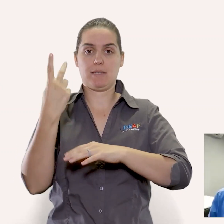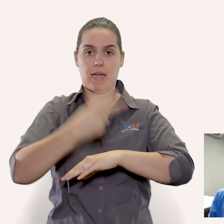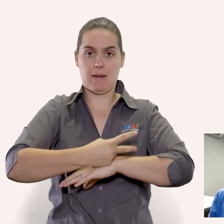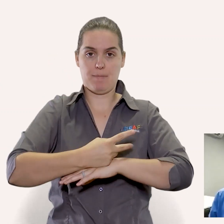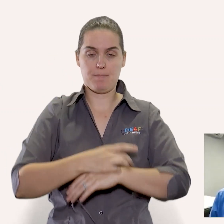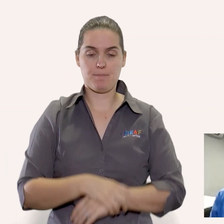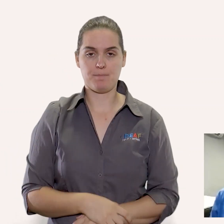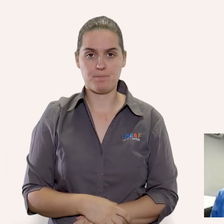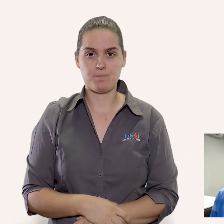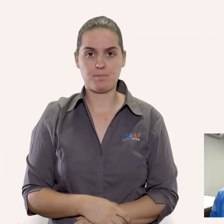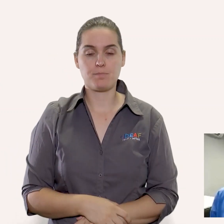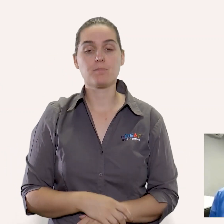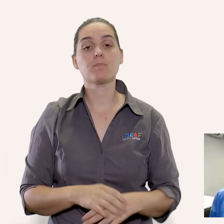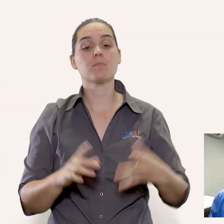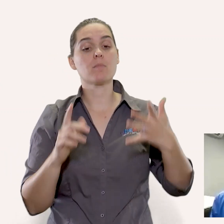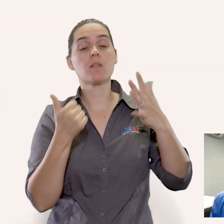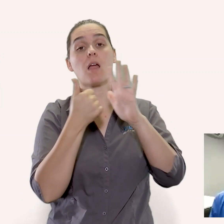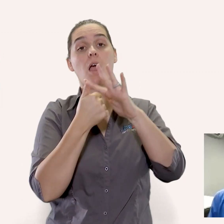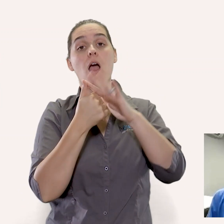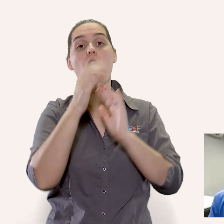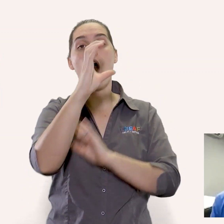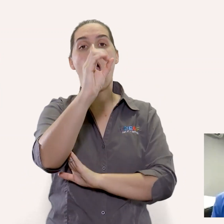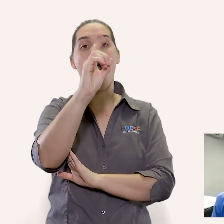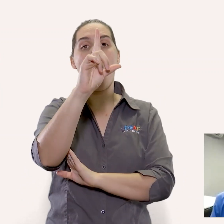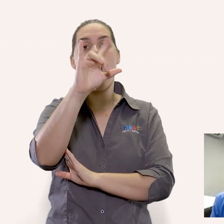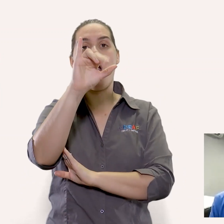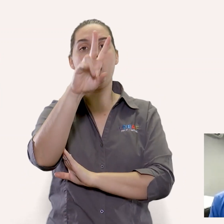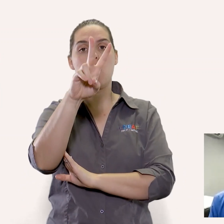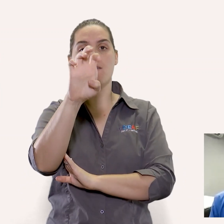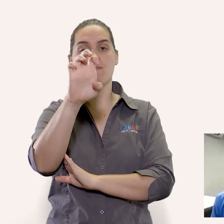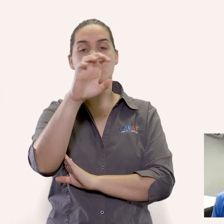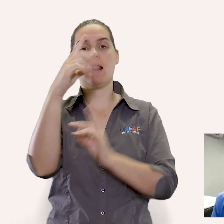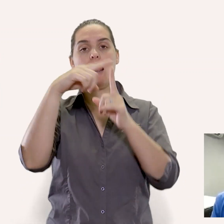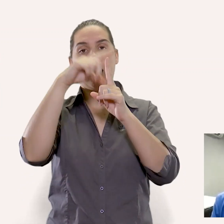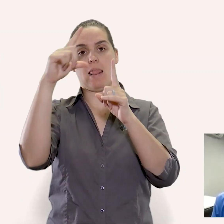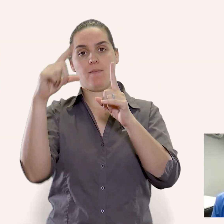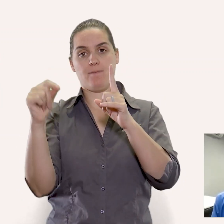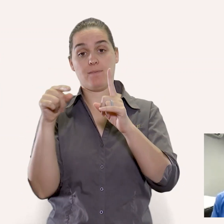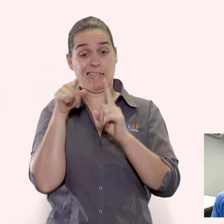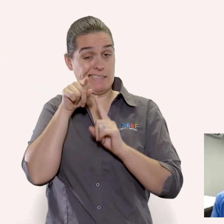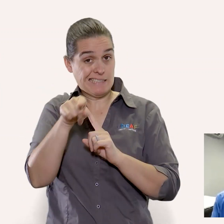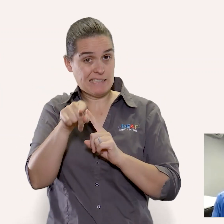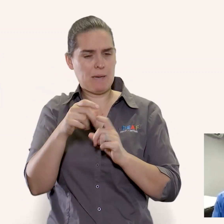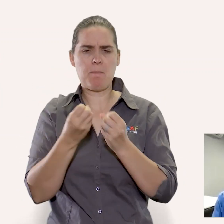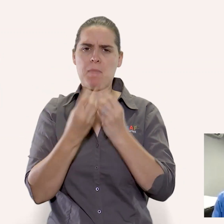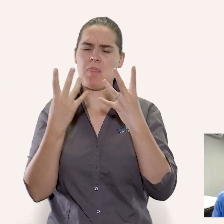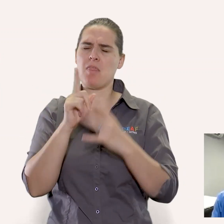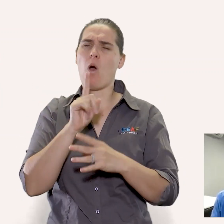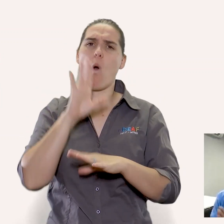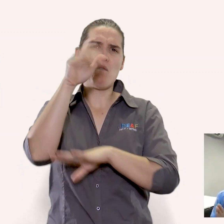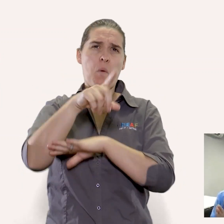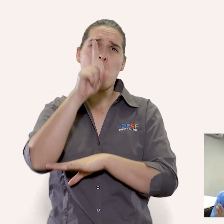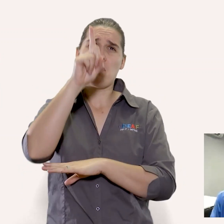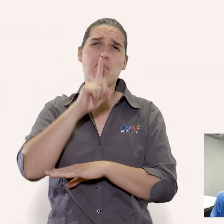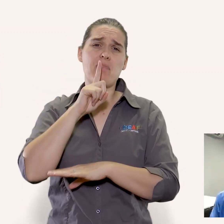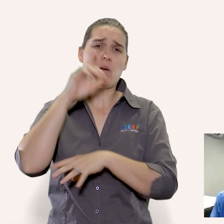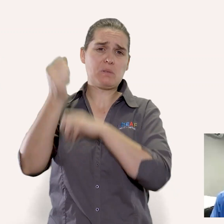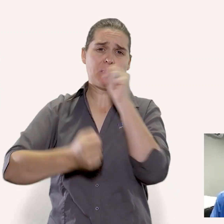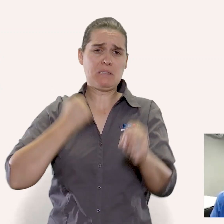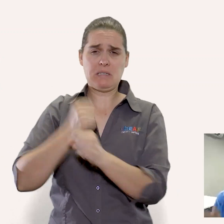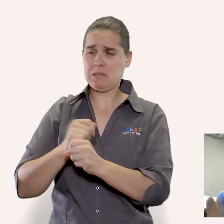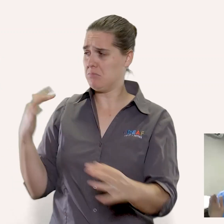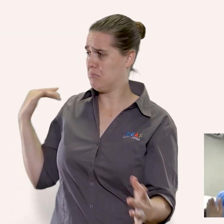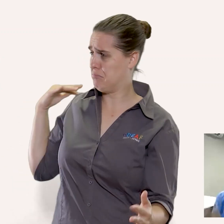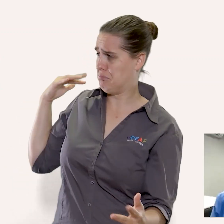olive leaf extract has been around for thousands of years we have good science that it kills